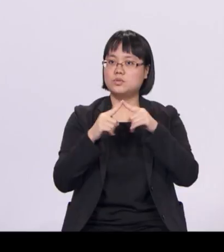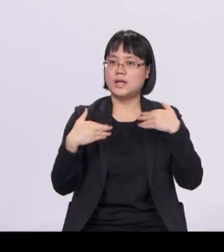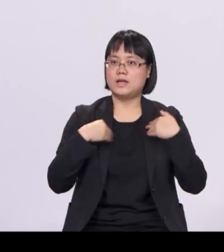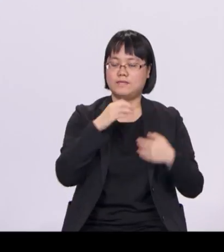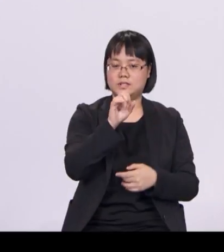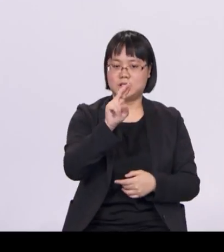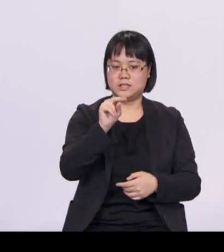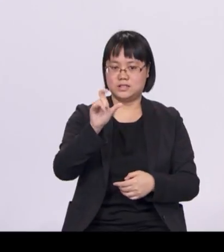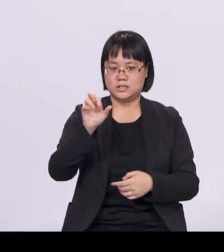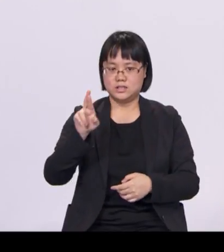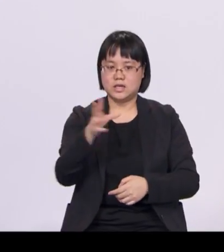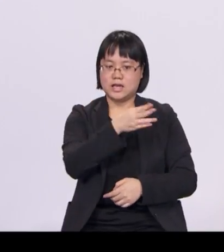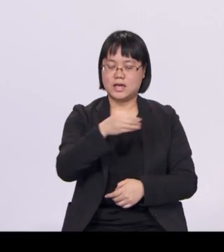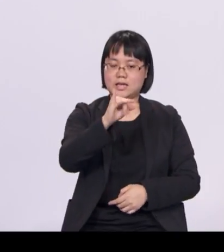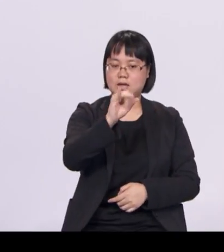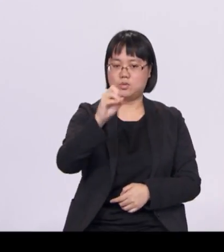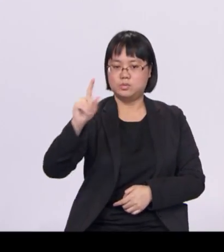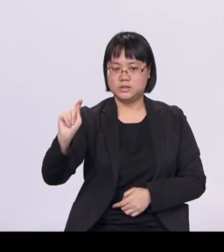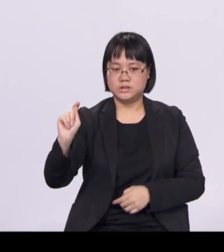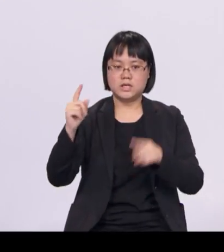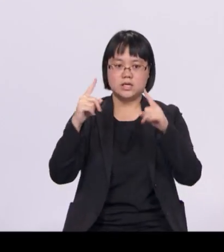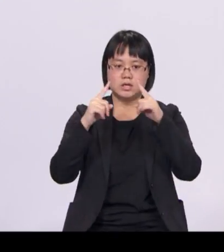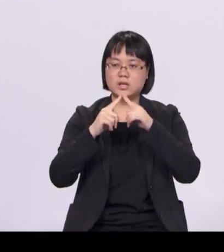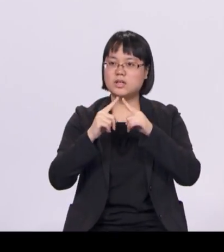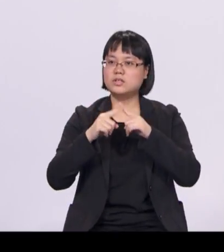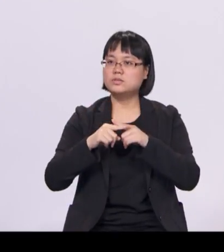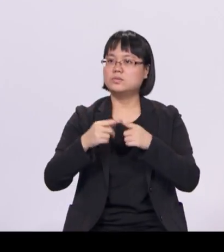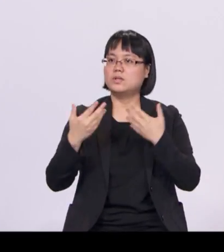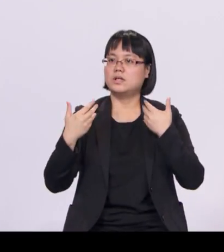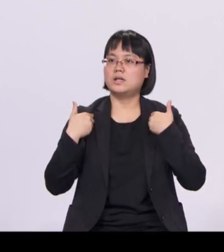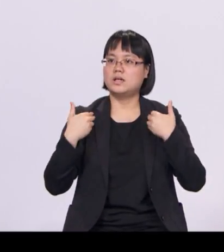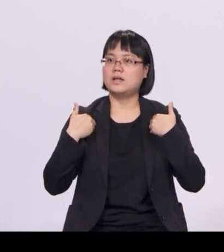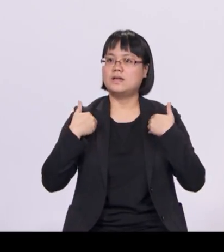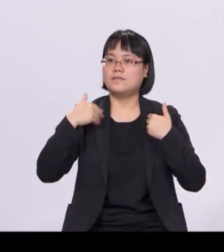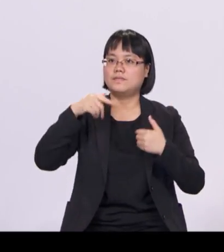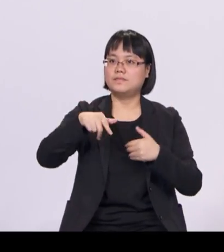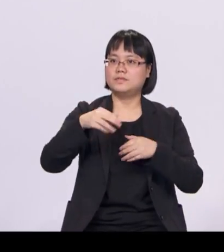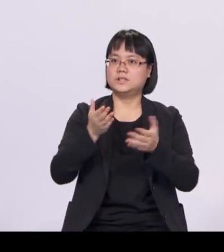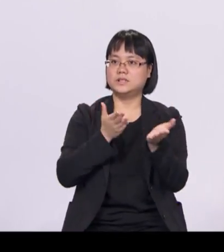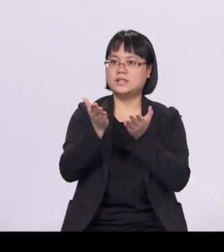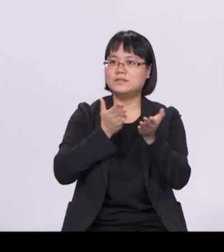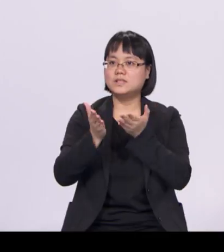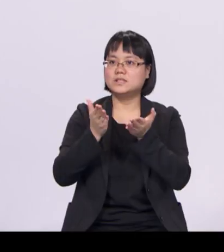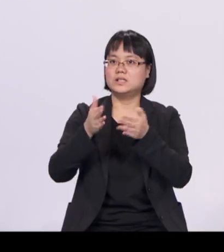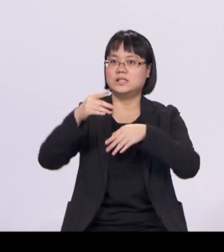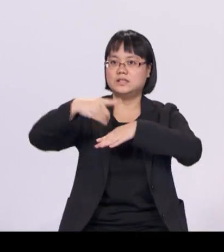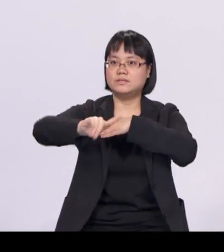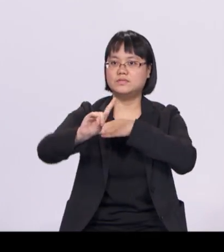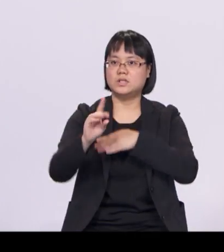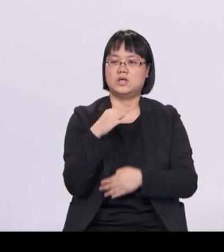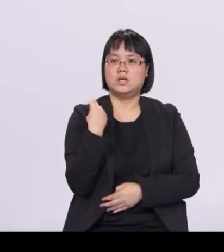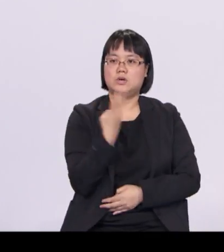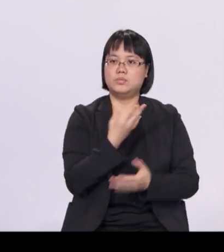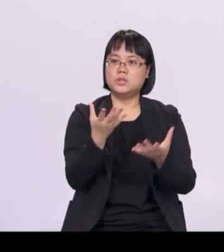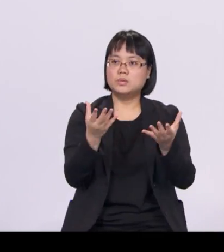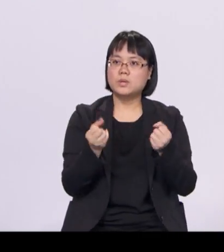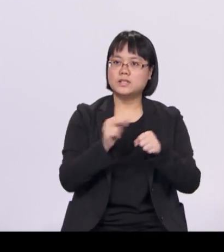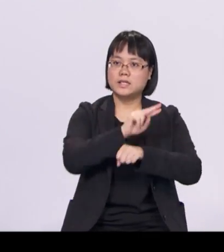devices to enhance municipal service delivery. We are developing a national digital identity system to enable